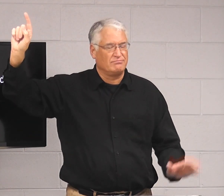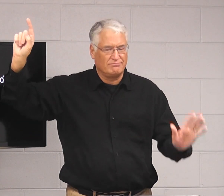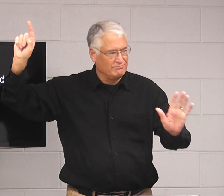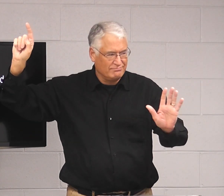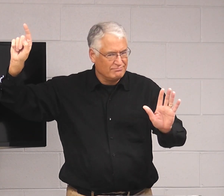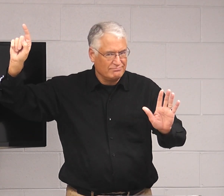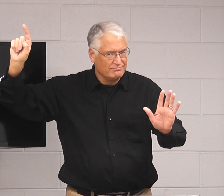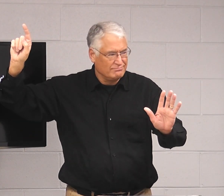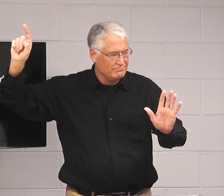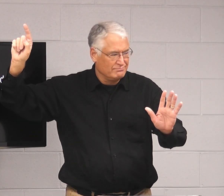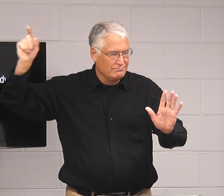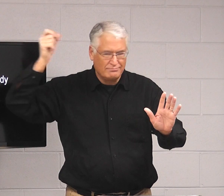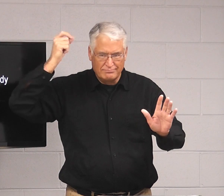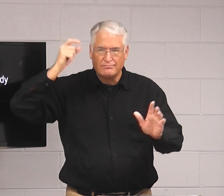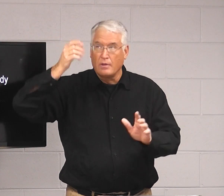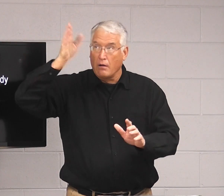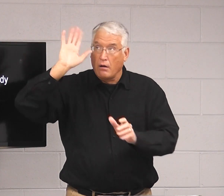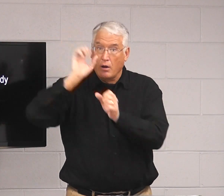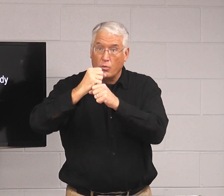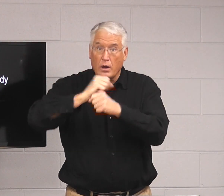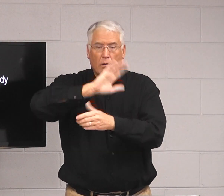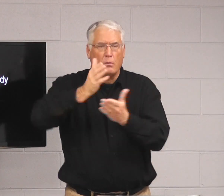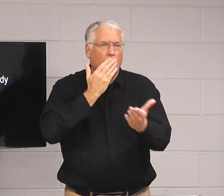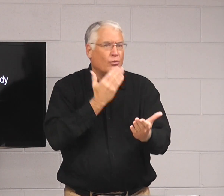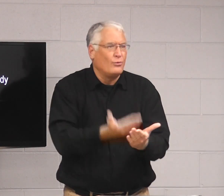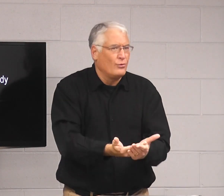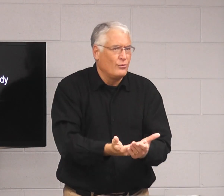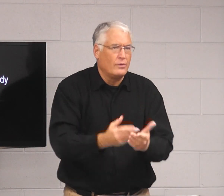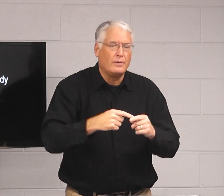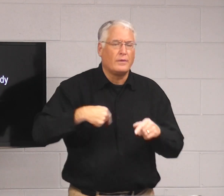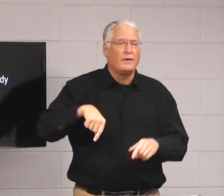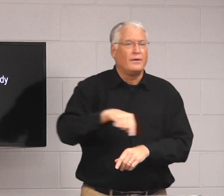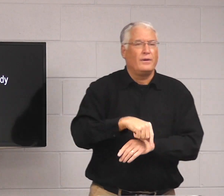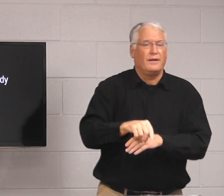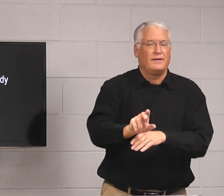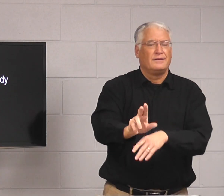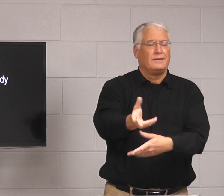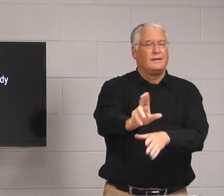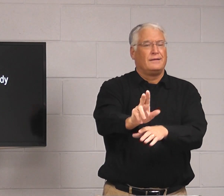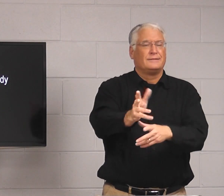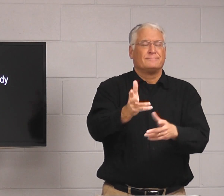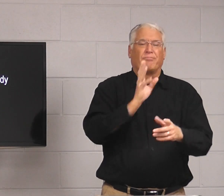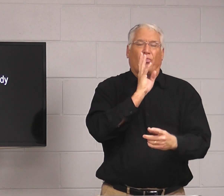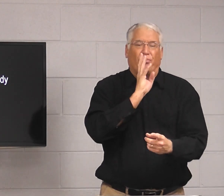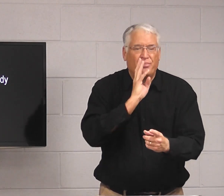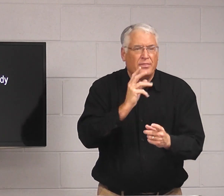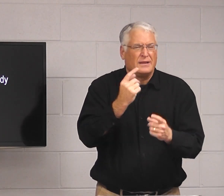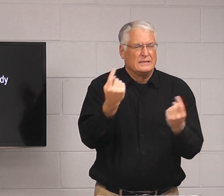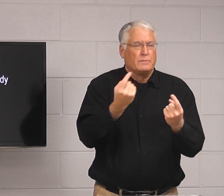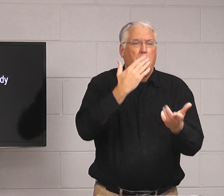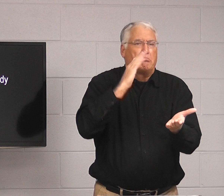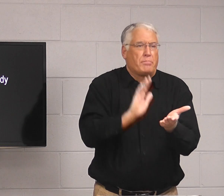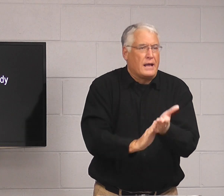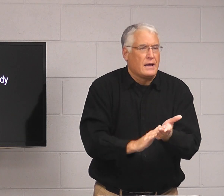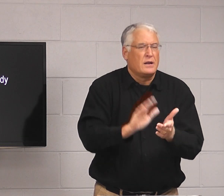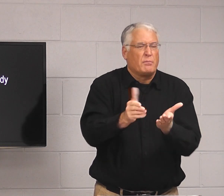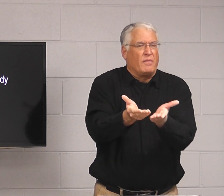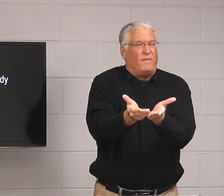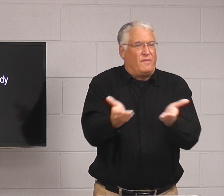You speak against someone. It's offensive to God. He created all things good. So just speak filthy and